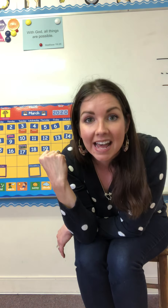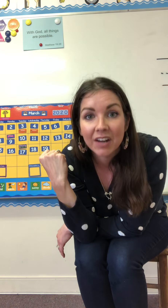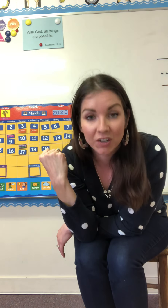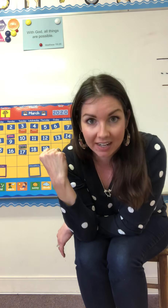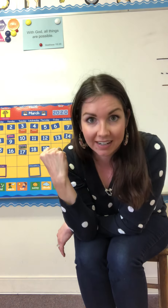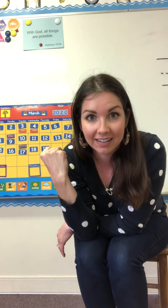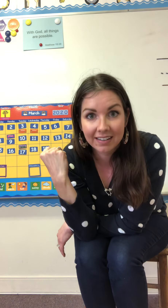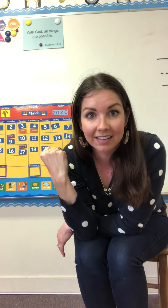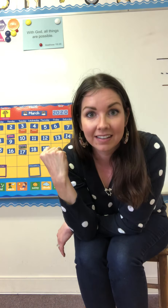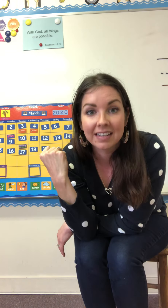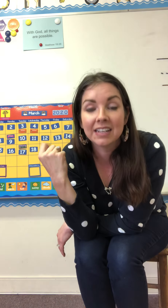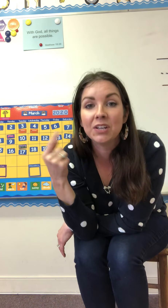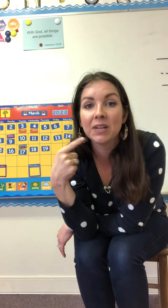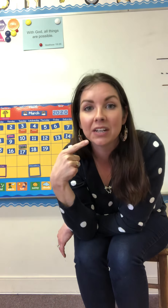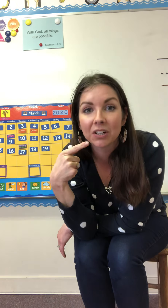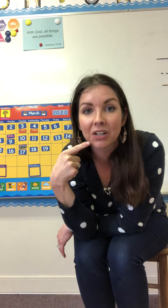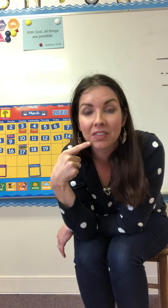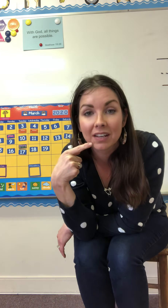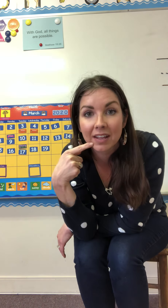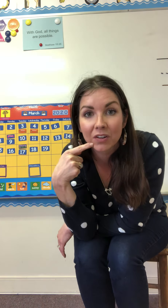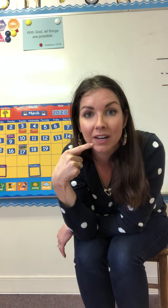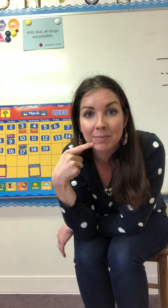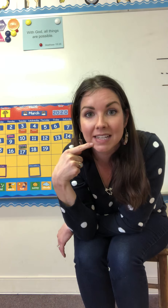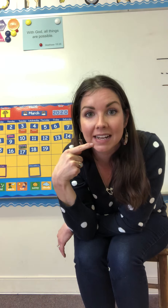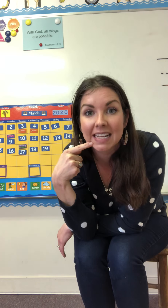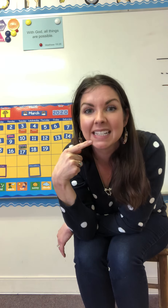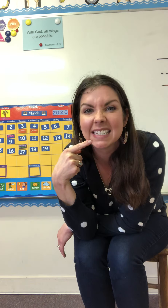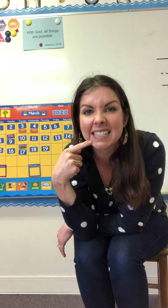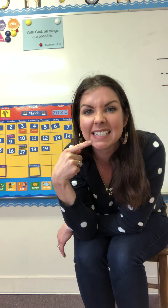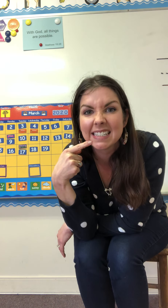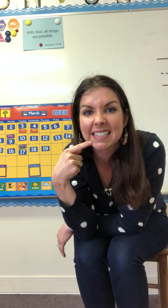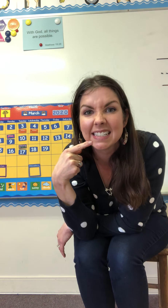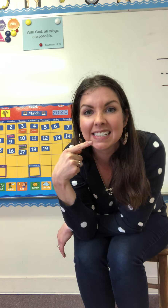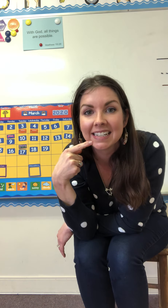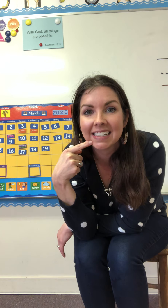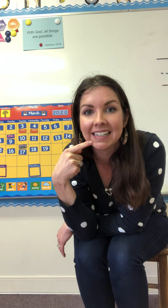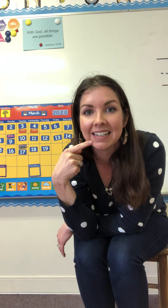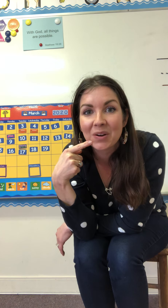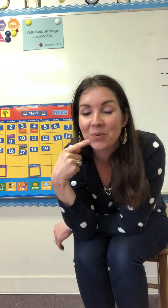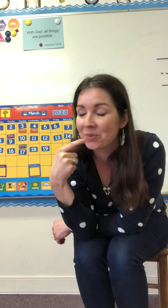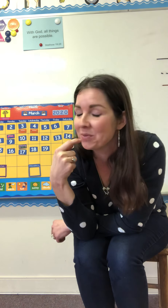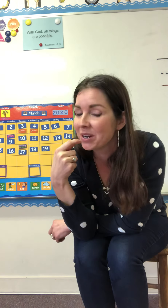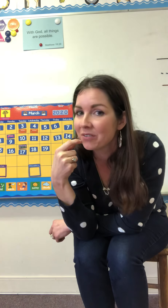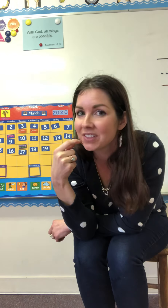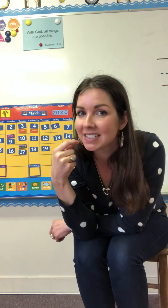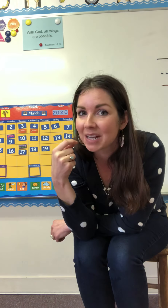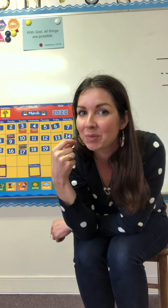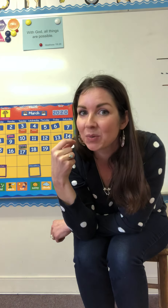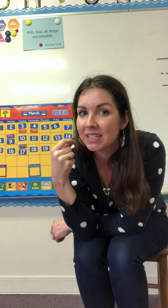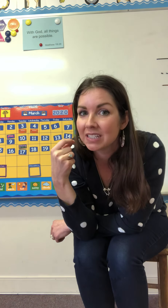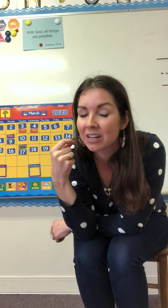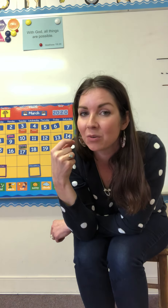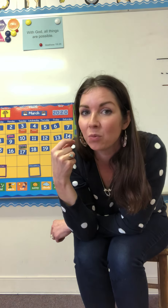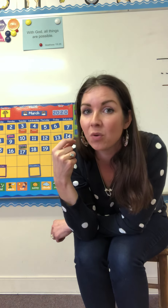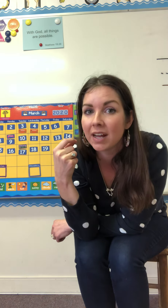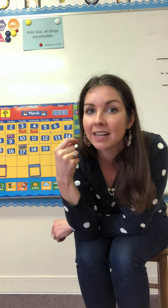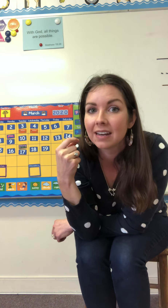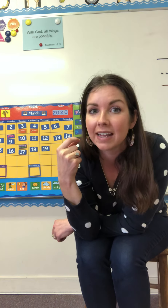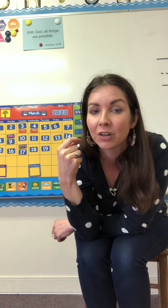can you hear the letter that I'm saying we went over this a couple of weeks ago what letter